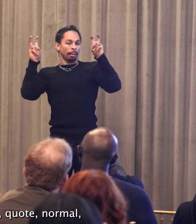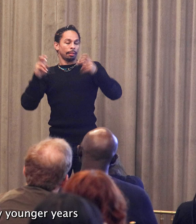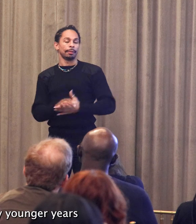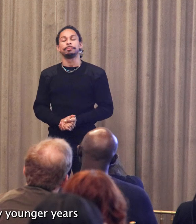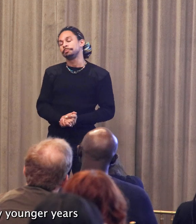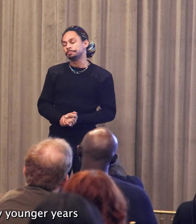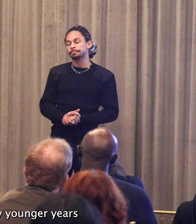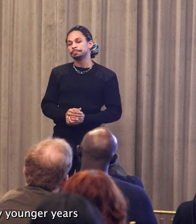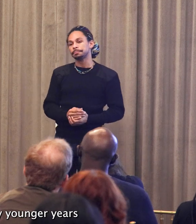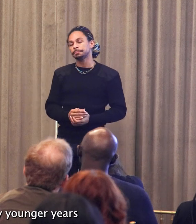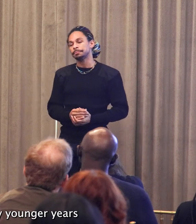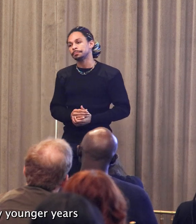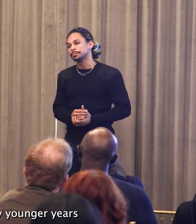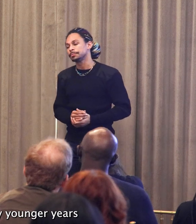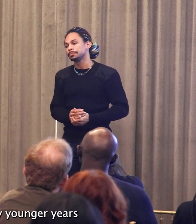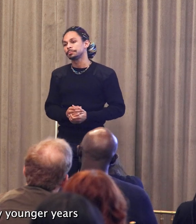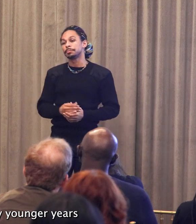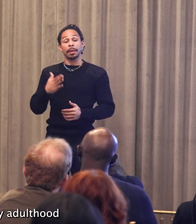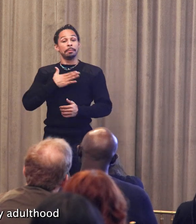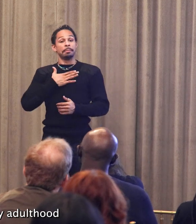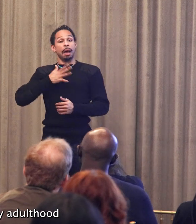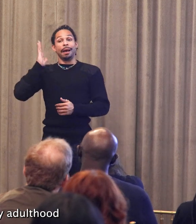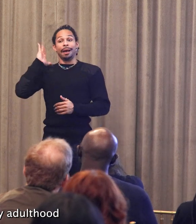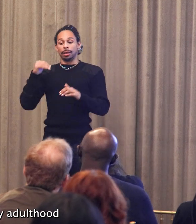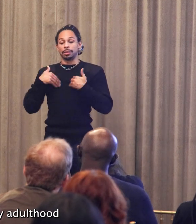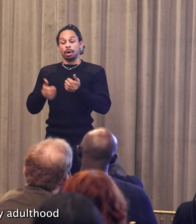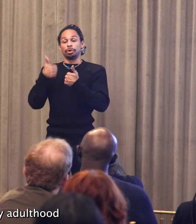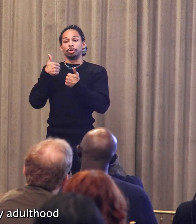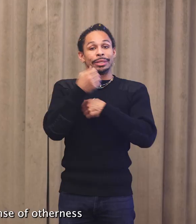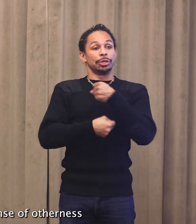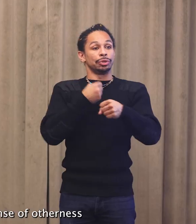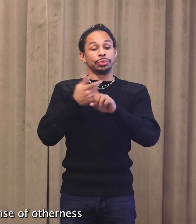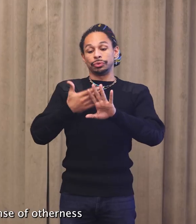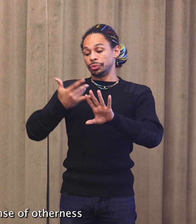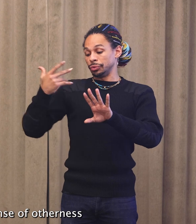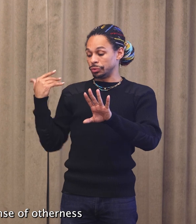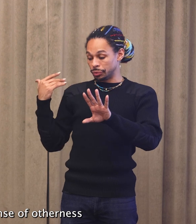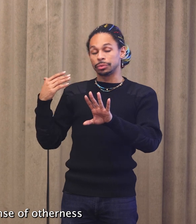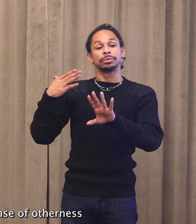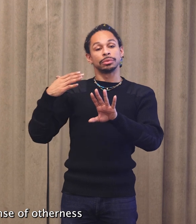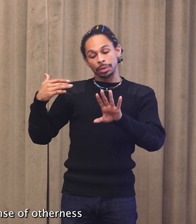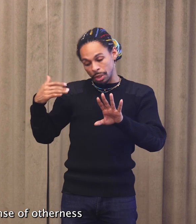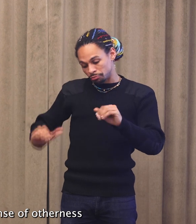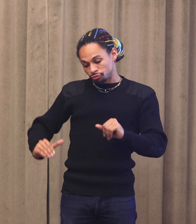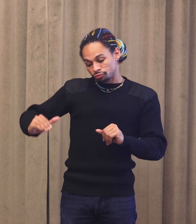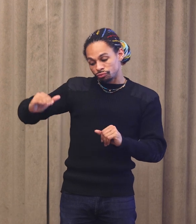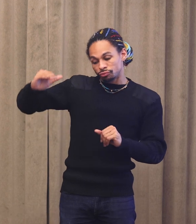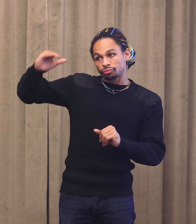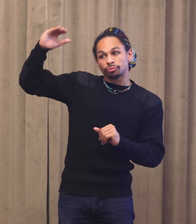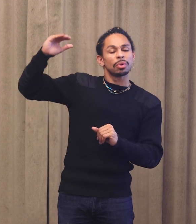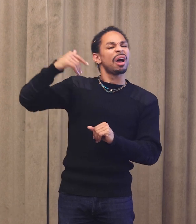I traveled through my younger years and most of my adulthood with a profound sense of otherness.